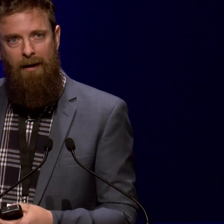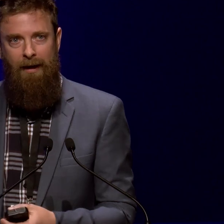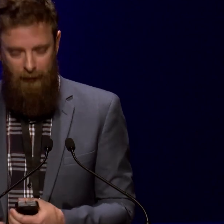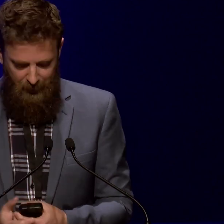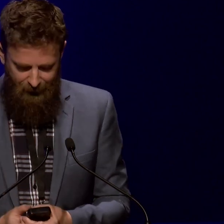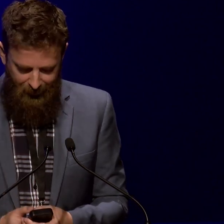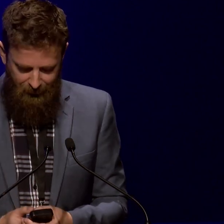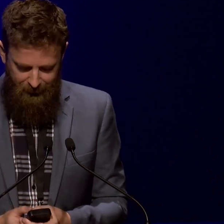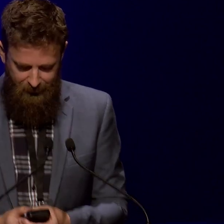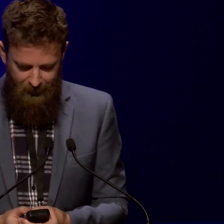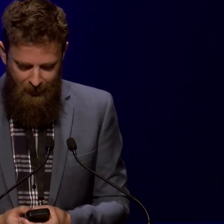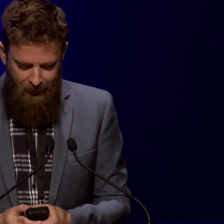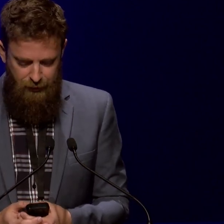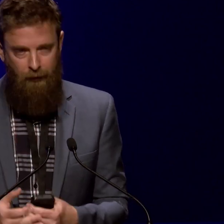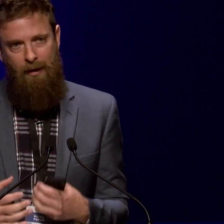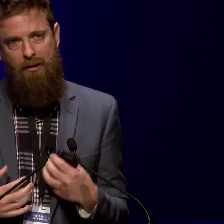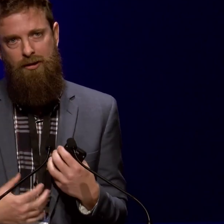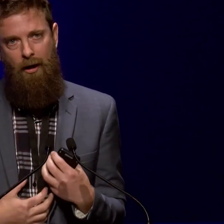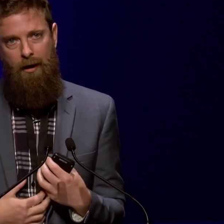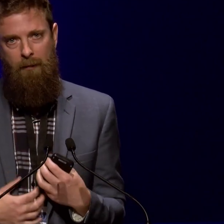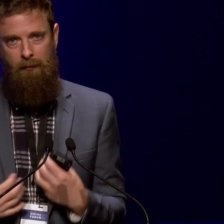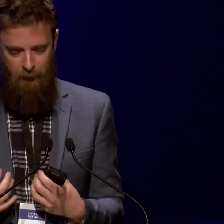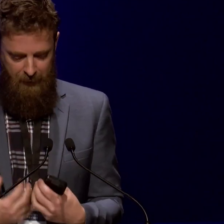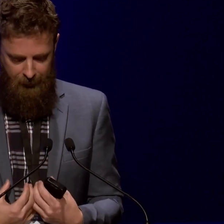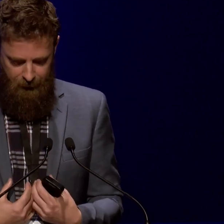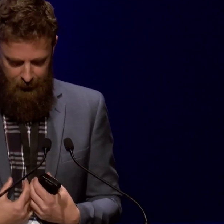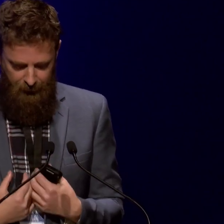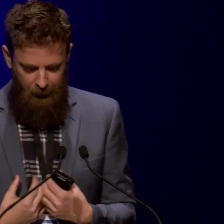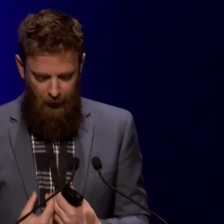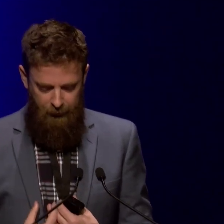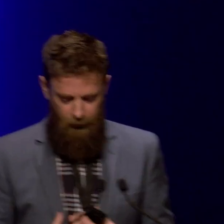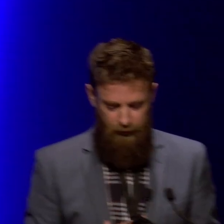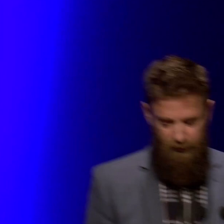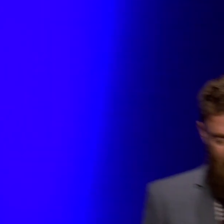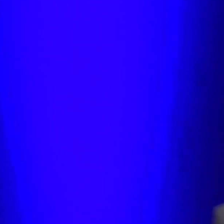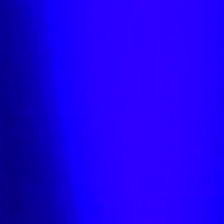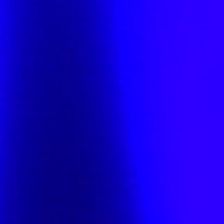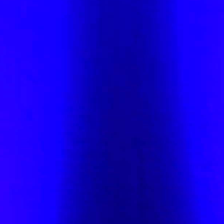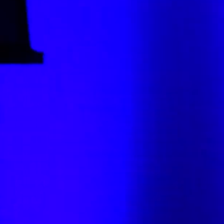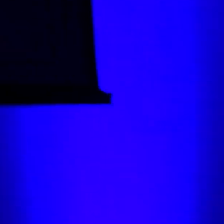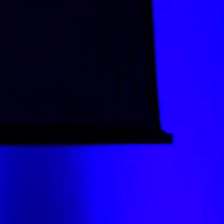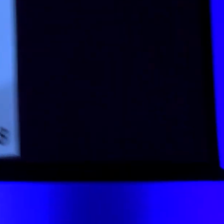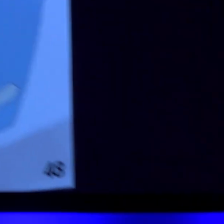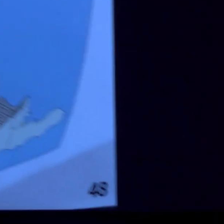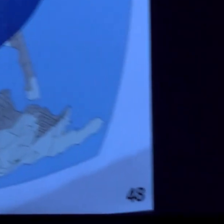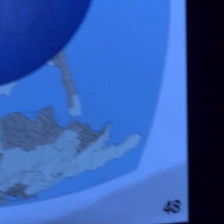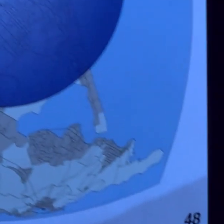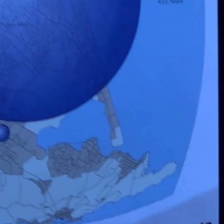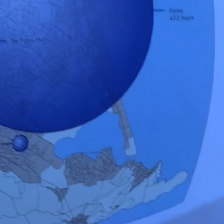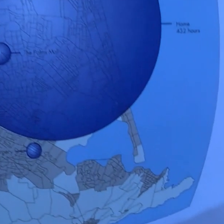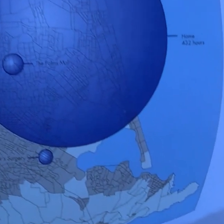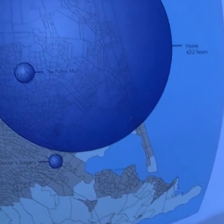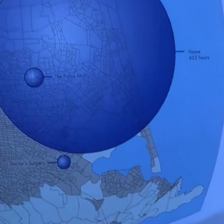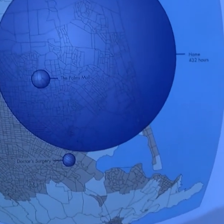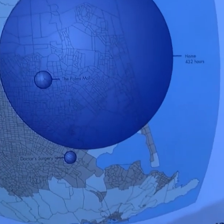This spread here is one of my favourites. It shows how much time three women living in Christchurch spent in different periods over the